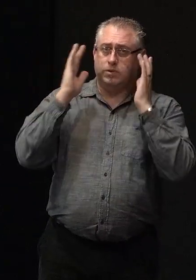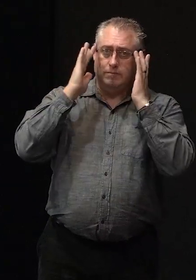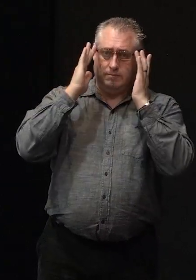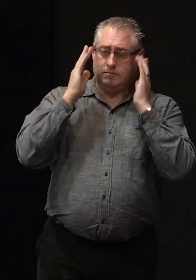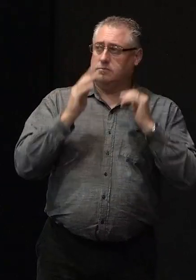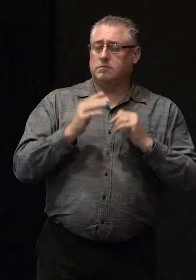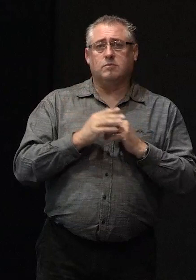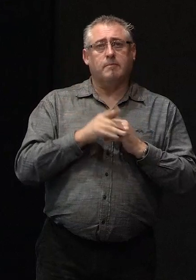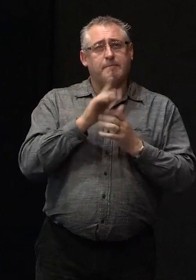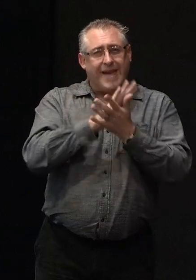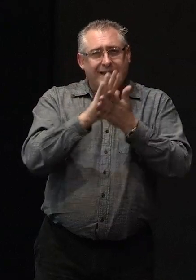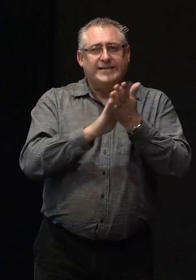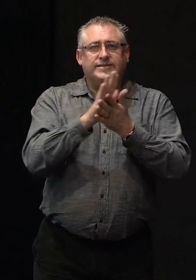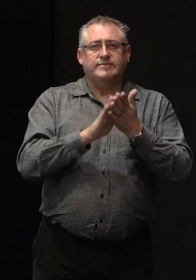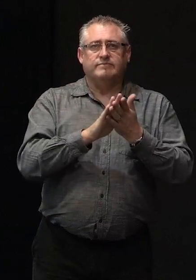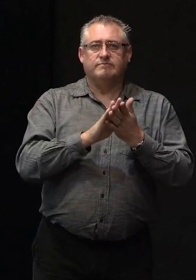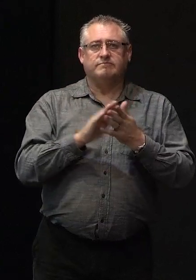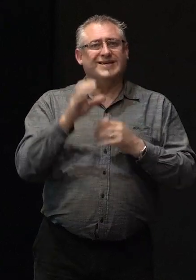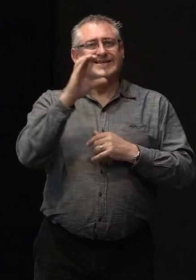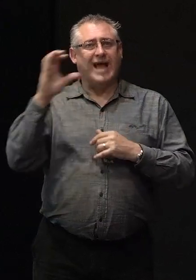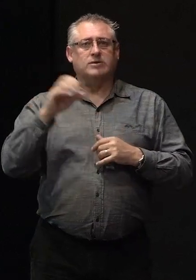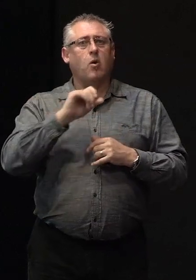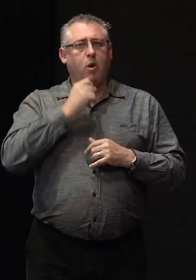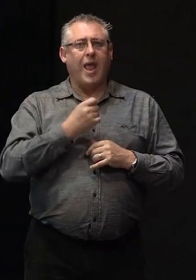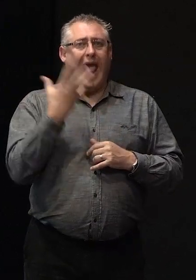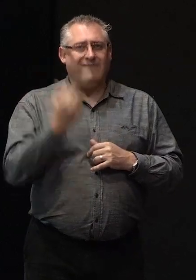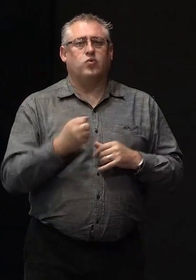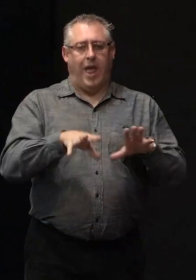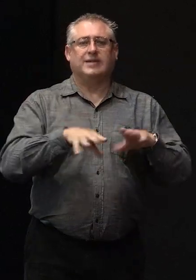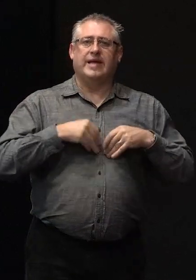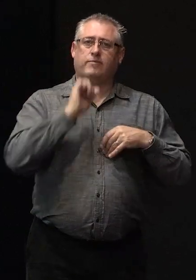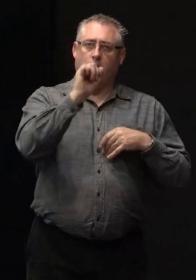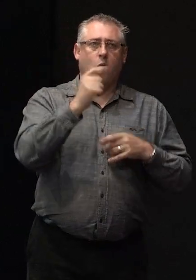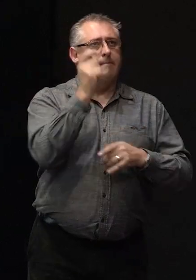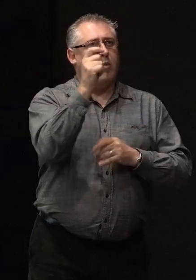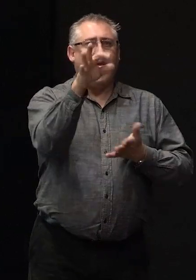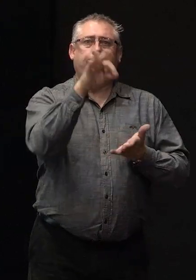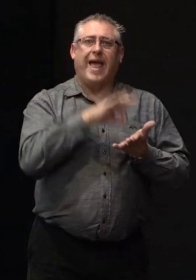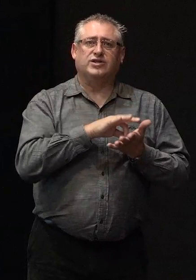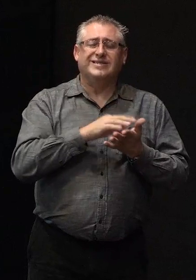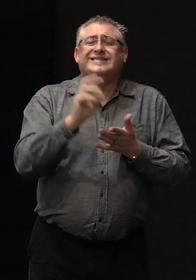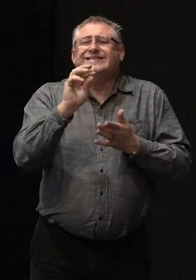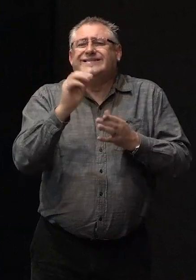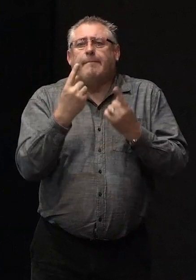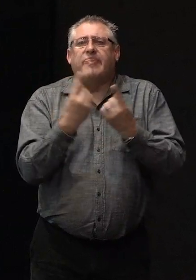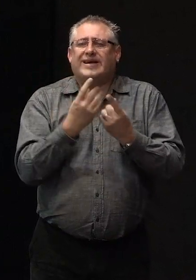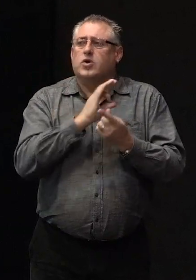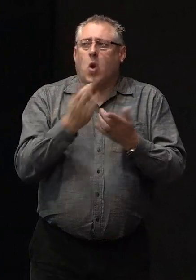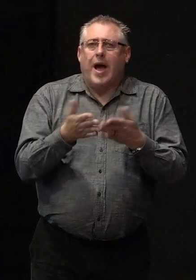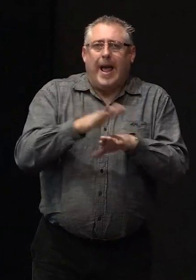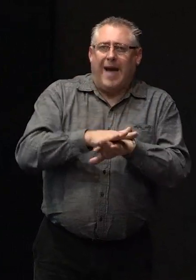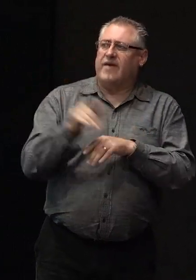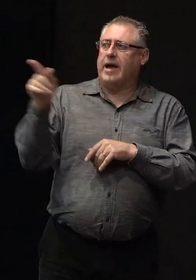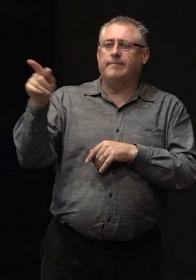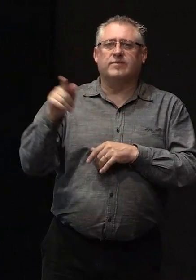have no choice but to accept your building consent application however there are things that are not covered by this you know